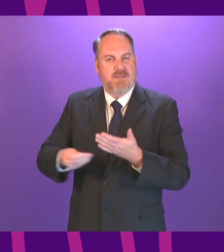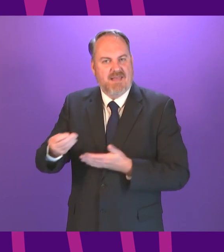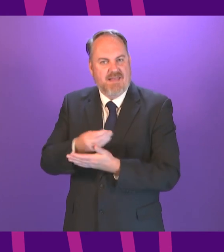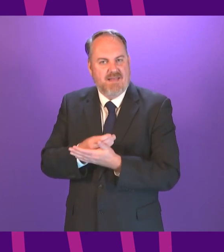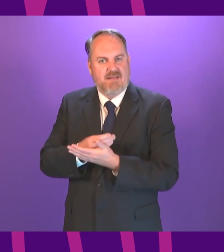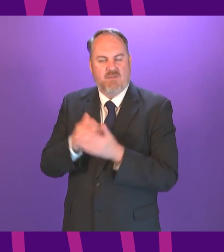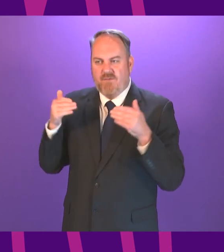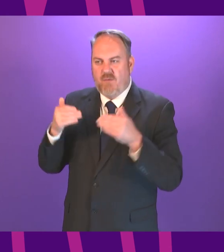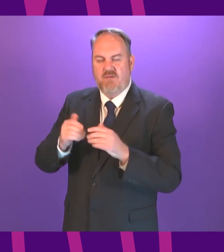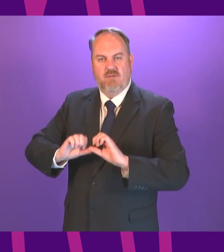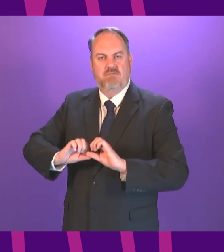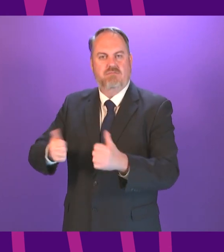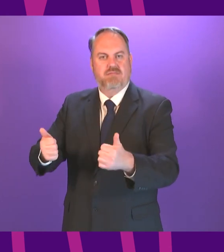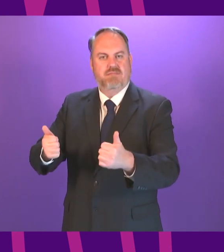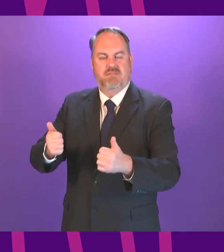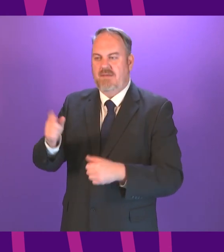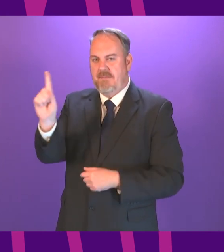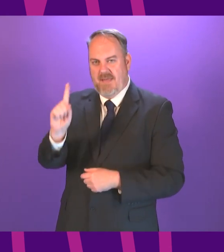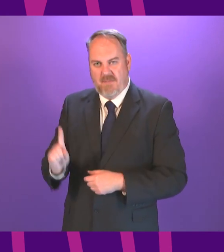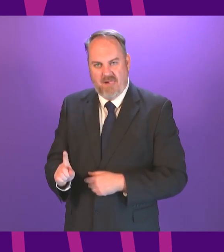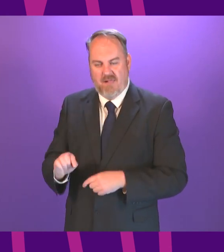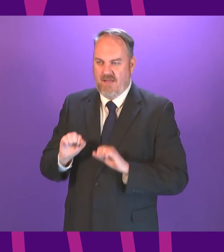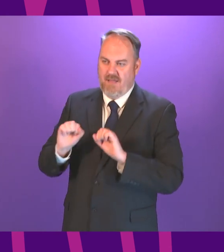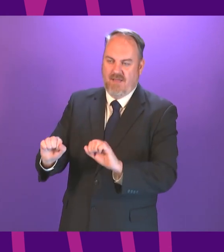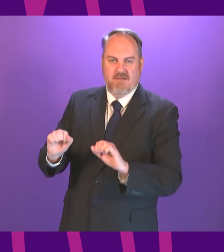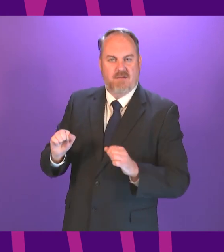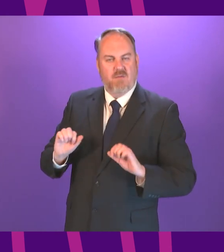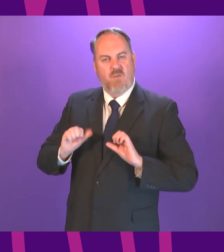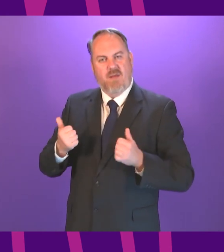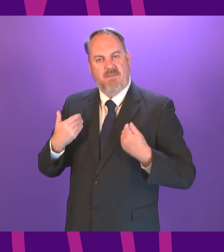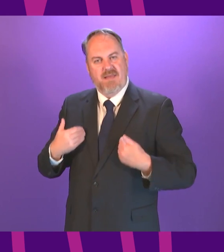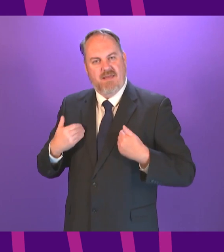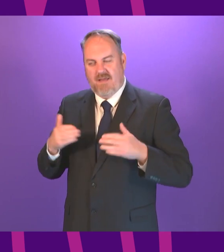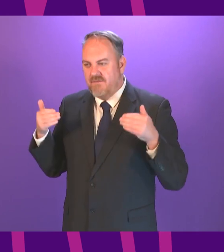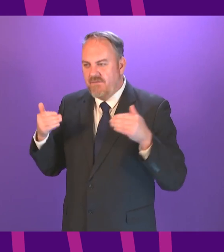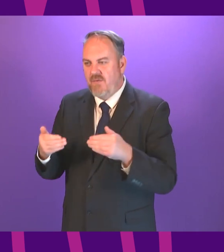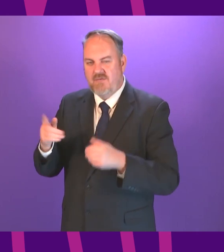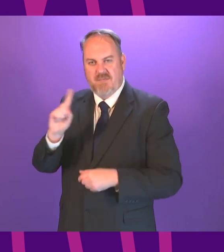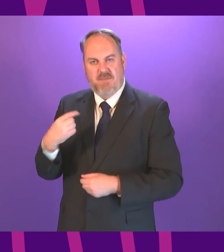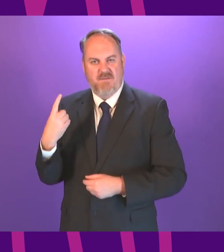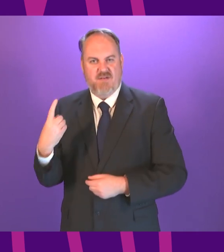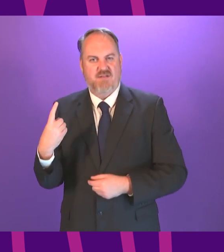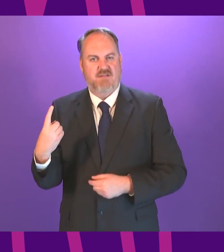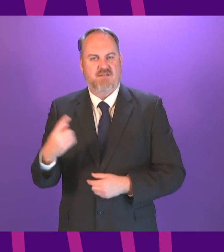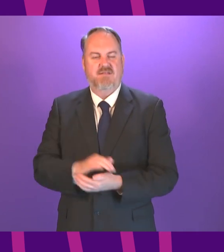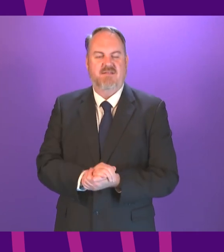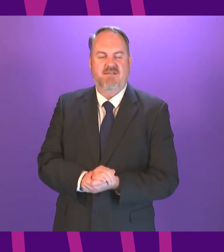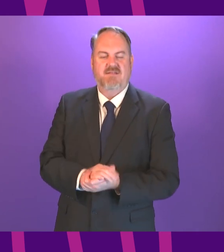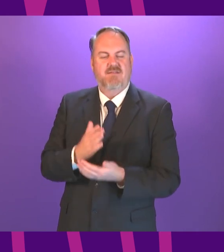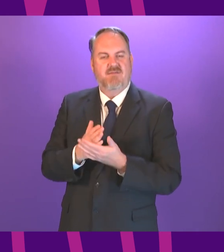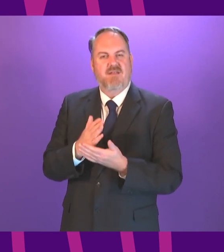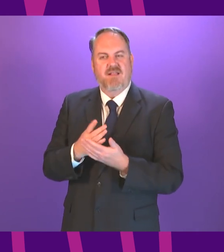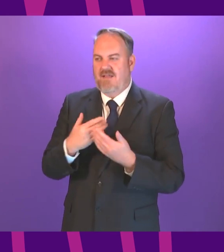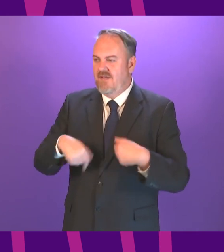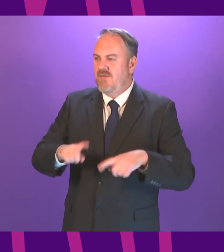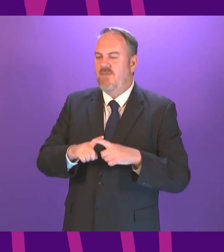focuses on well-being that focuses on human beings as person centres and people centres and know Ben McPherson and his role and a